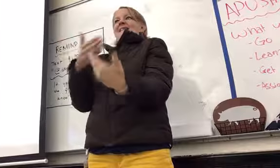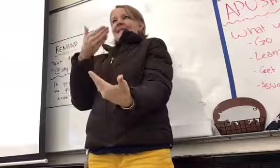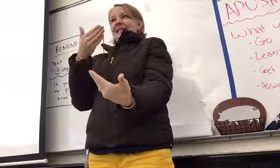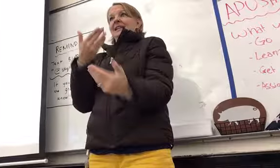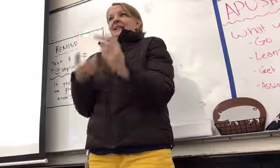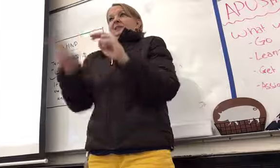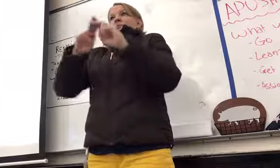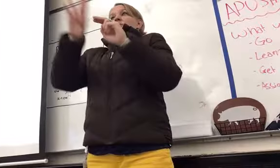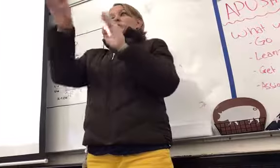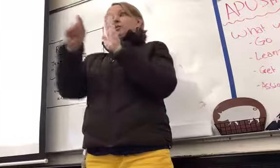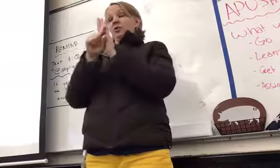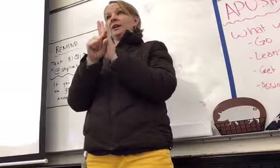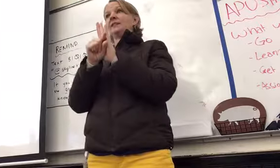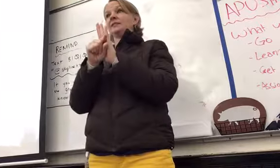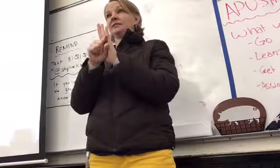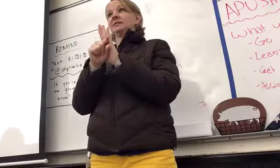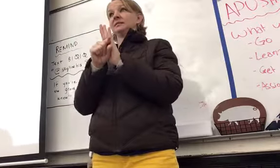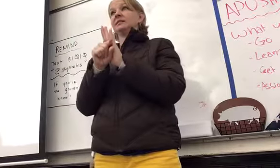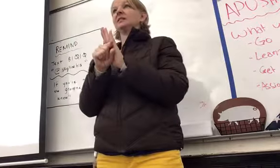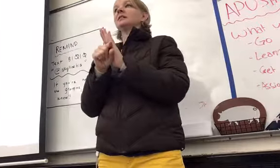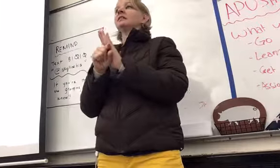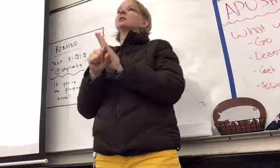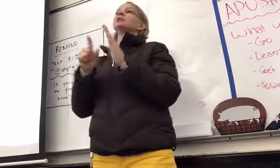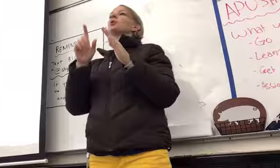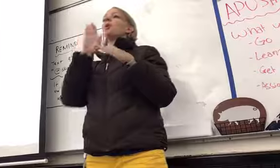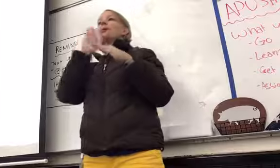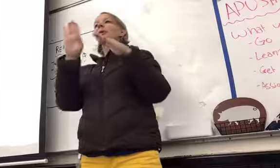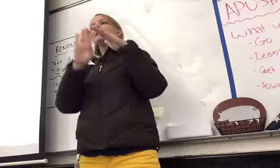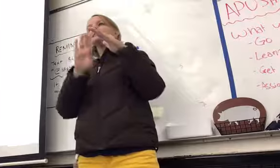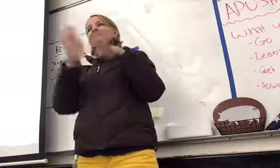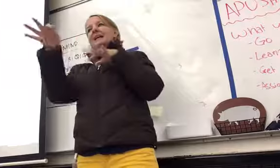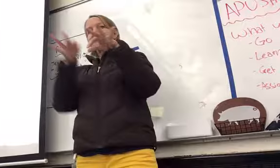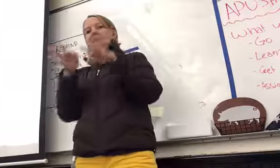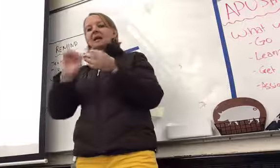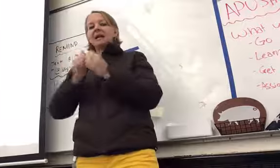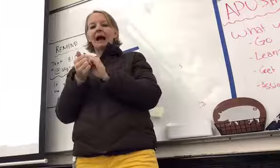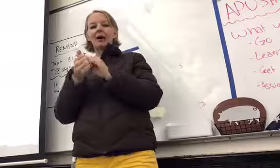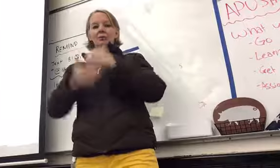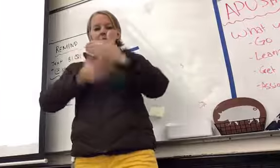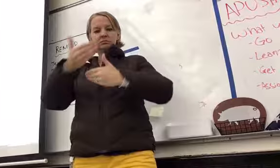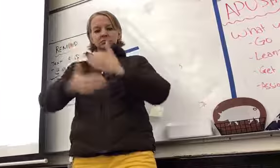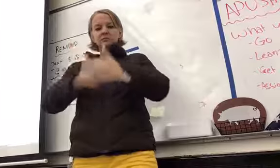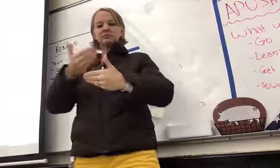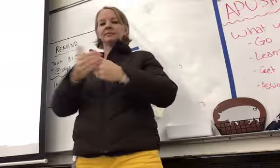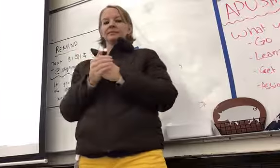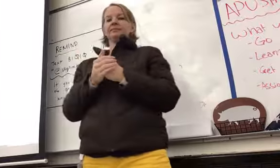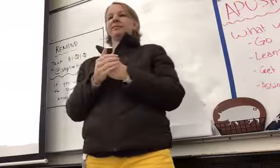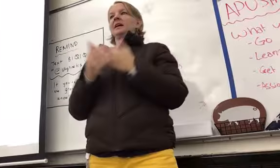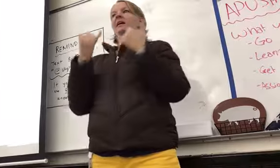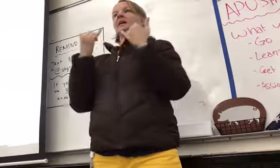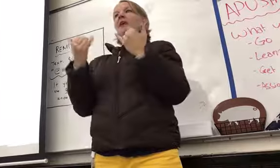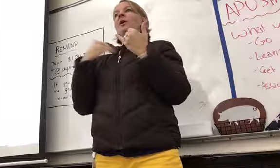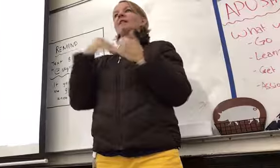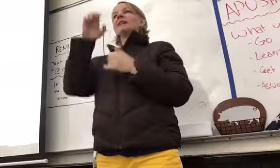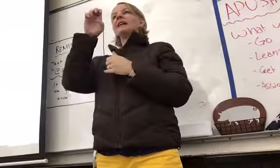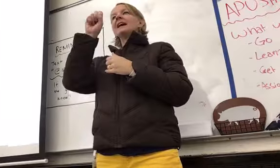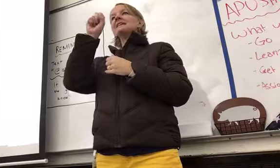all of your guys' grades. So let me basically explain how this works. Now, there is an essay question on this paper.